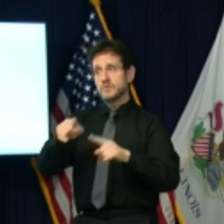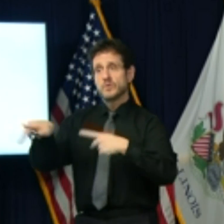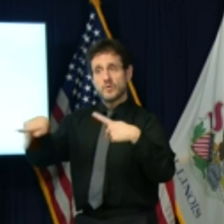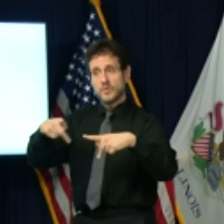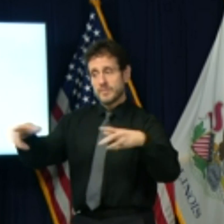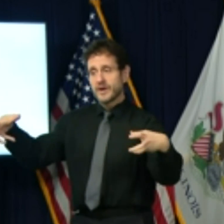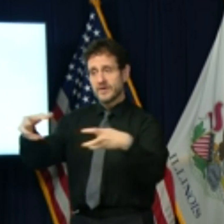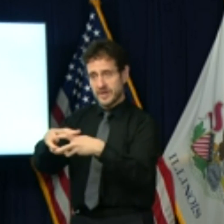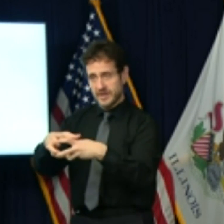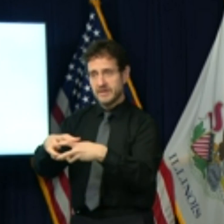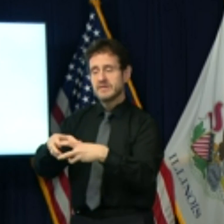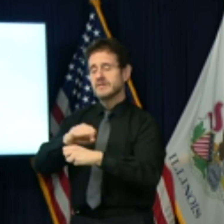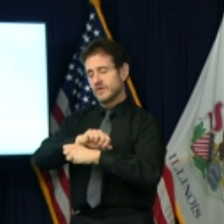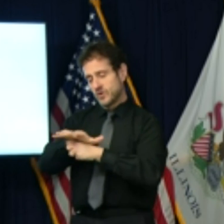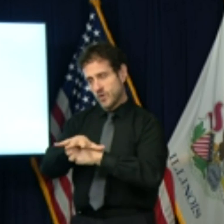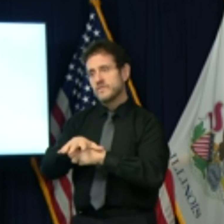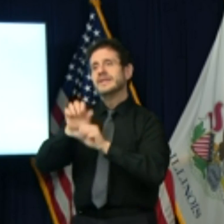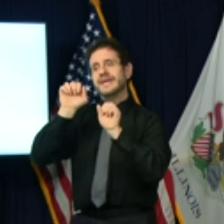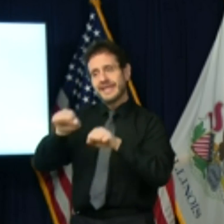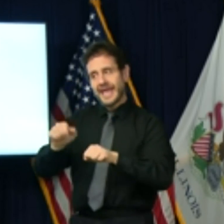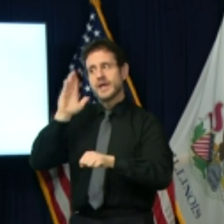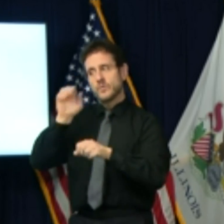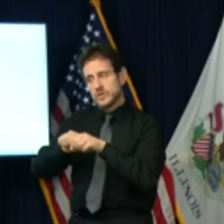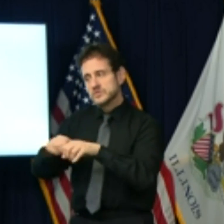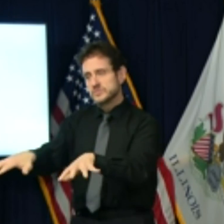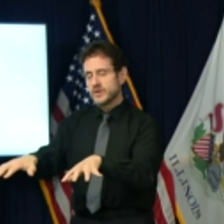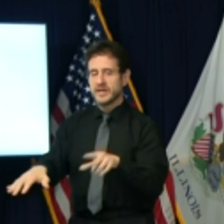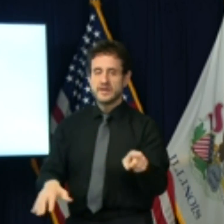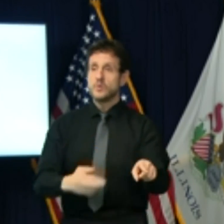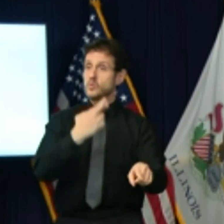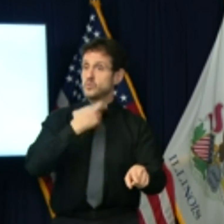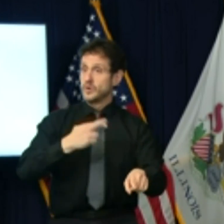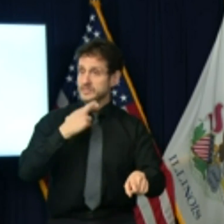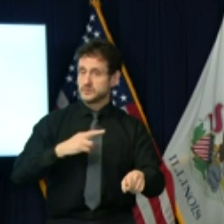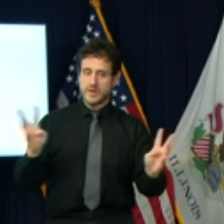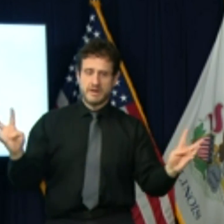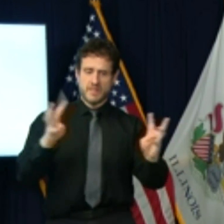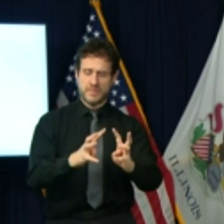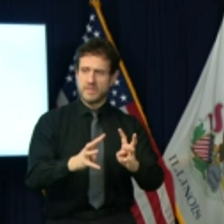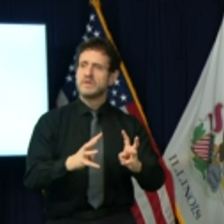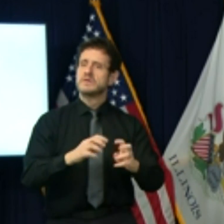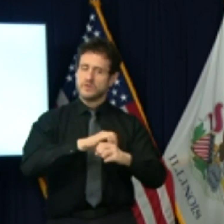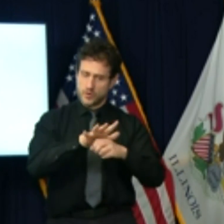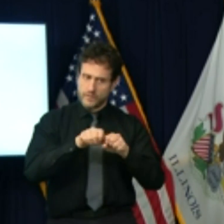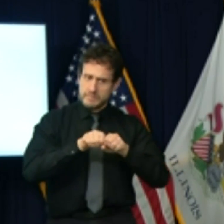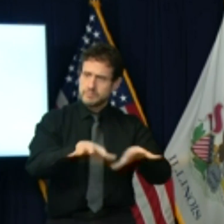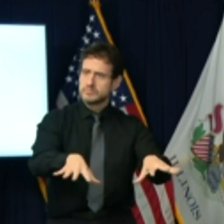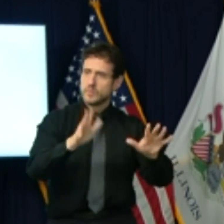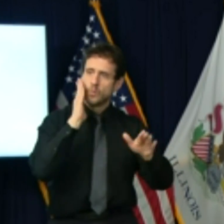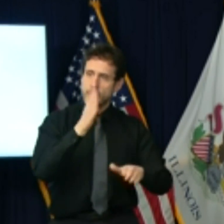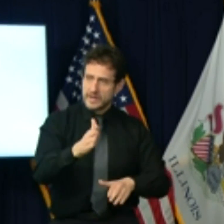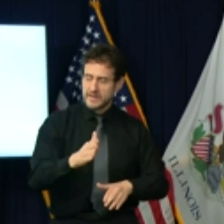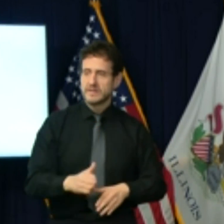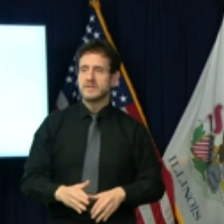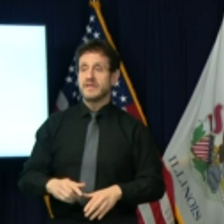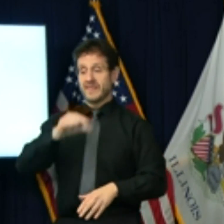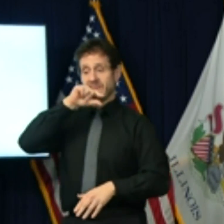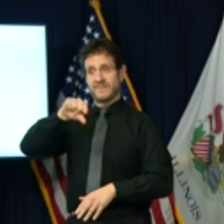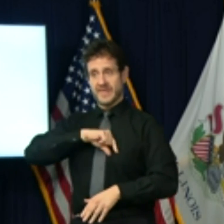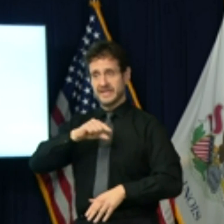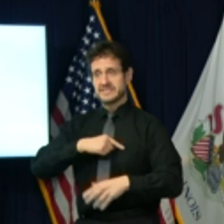can and will spread at a dining establishment. It can and will spread at a large Thanksgiving gathering.